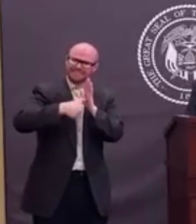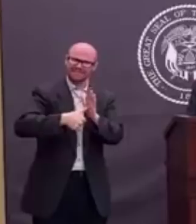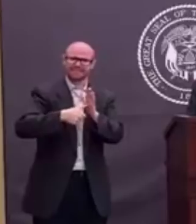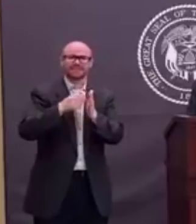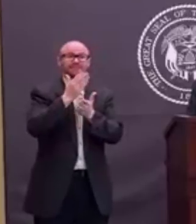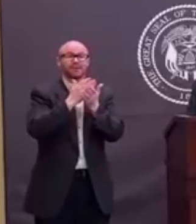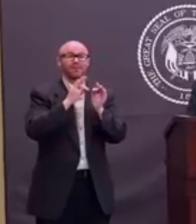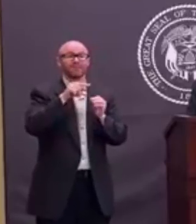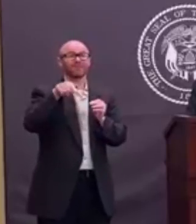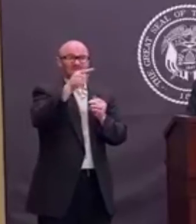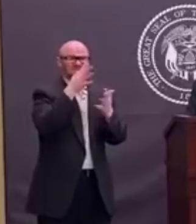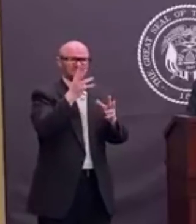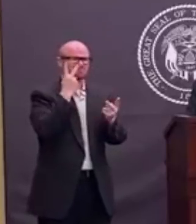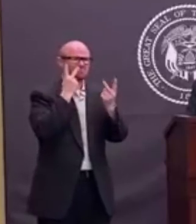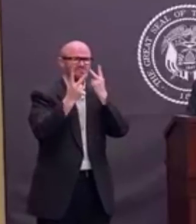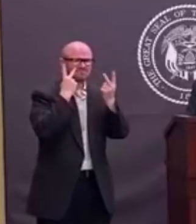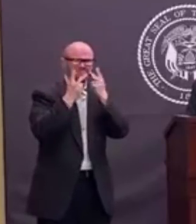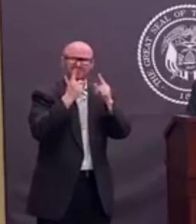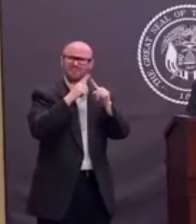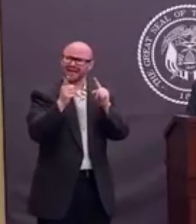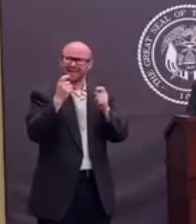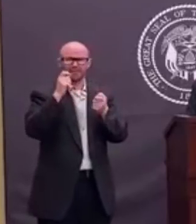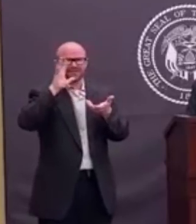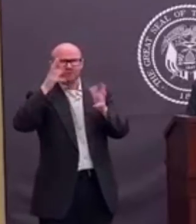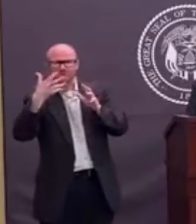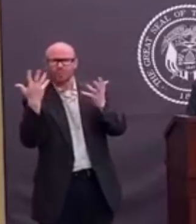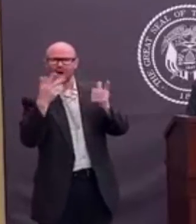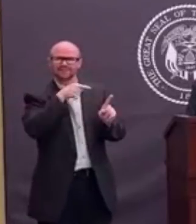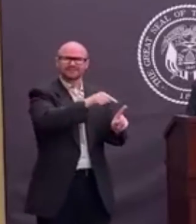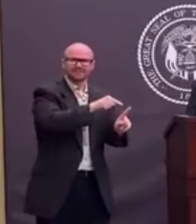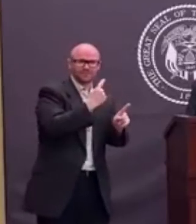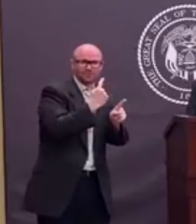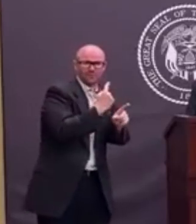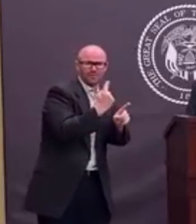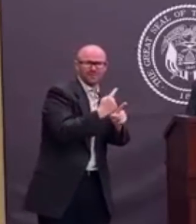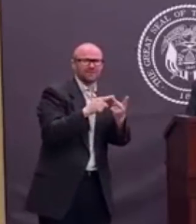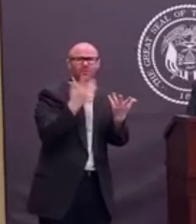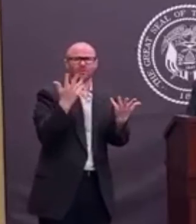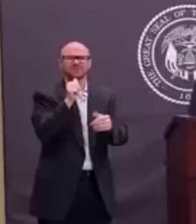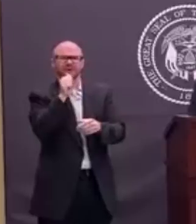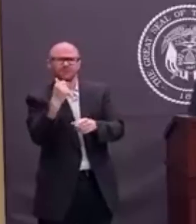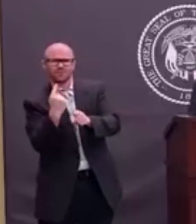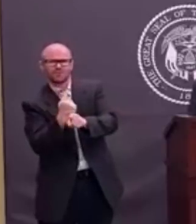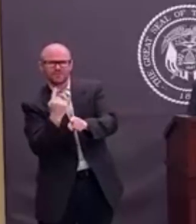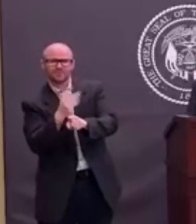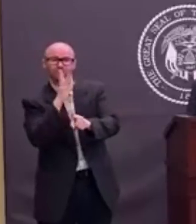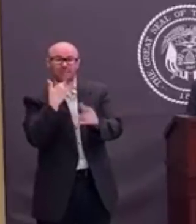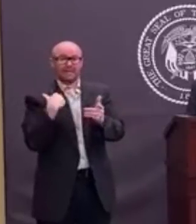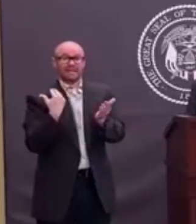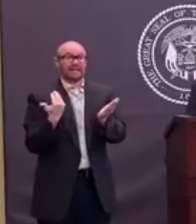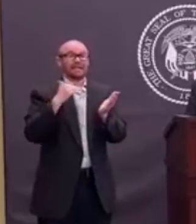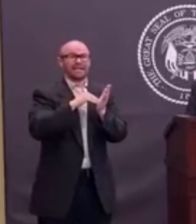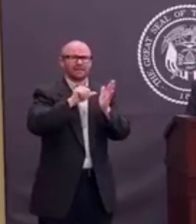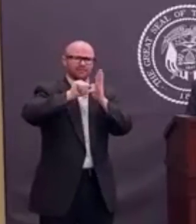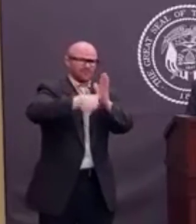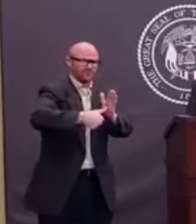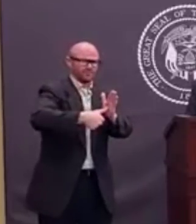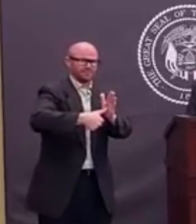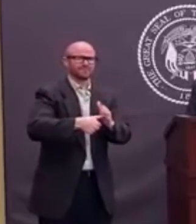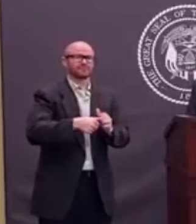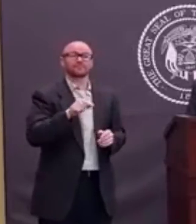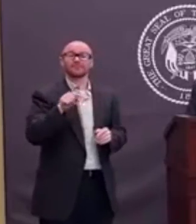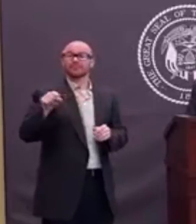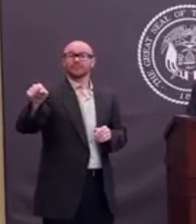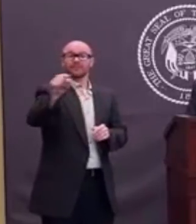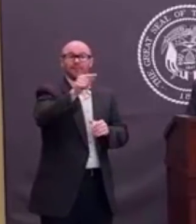this stuff has been practiced. There's a lot of confusion out there as far as what's happening. So we're wanting to reinforce that if you want to stay